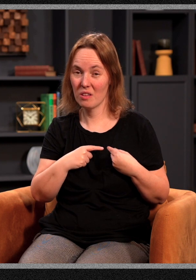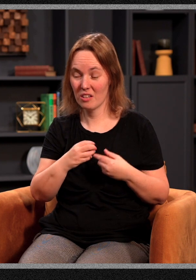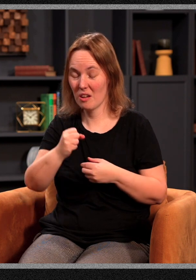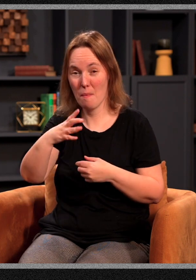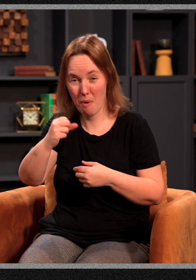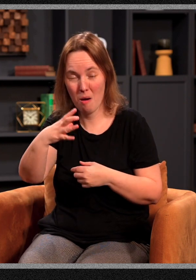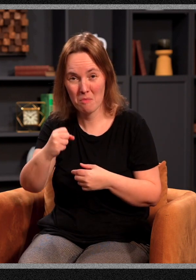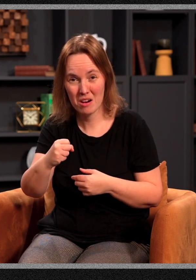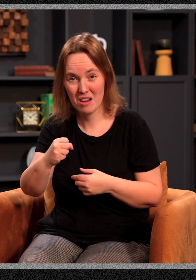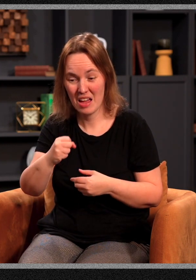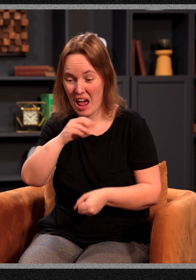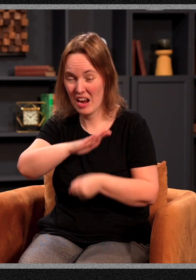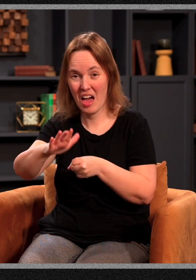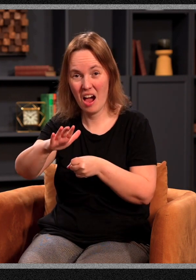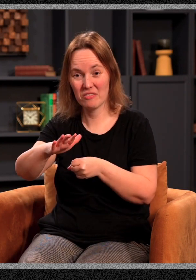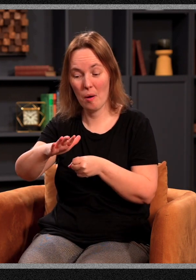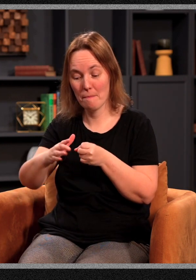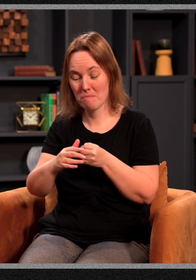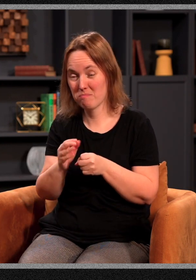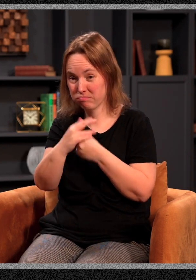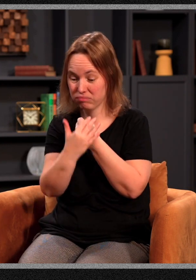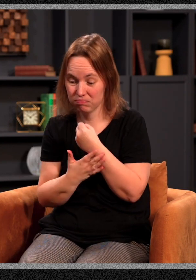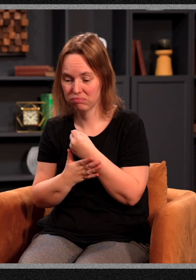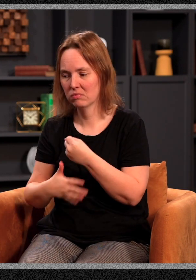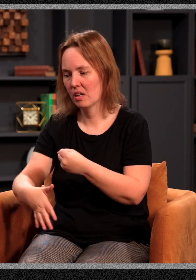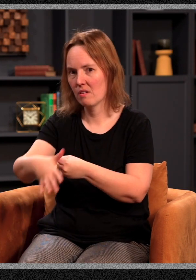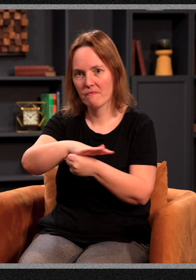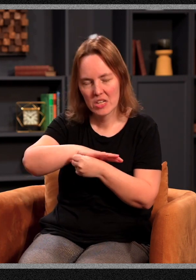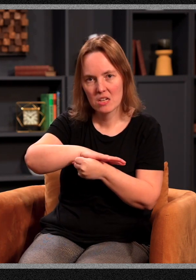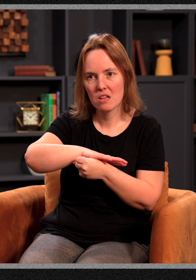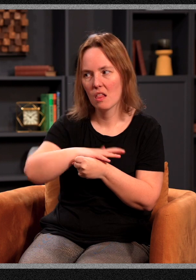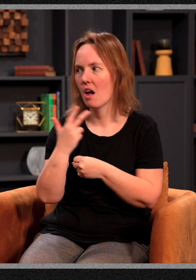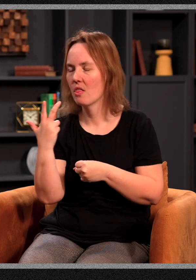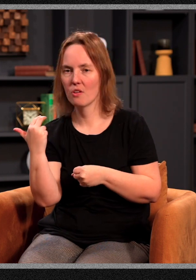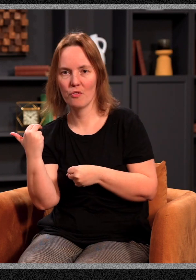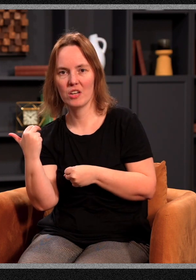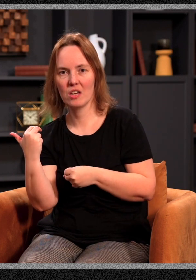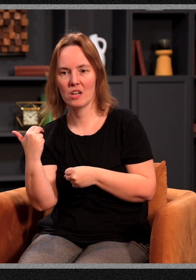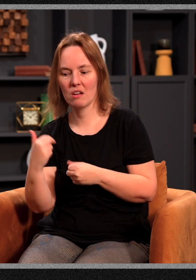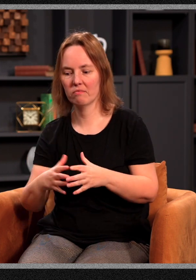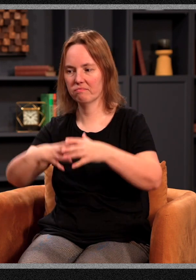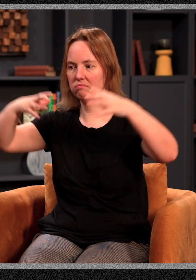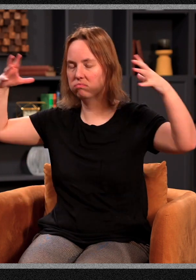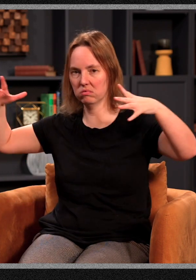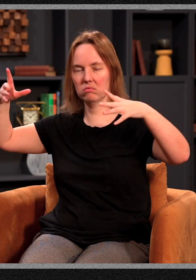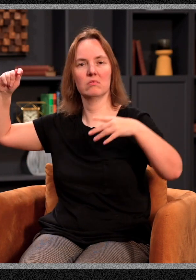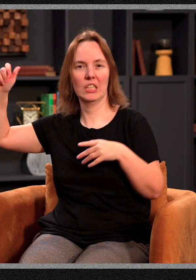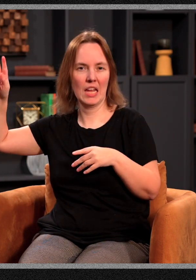pump enough blood that it will fill 13 supertankers. Isn't that amazing?